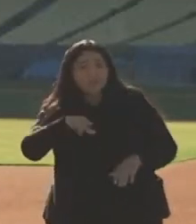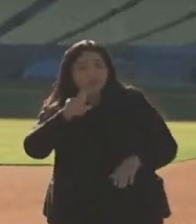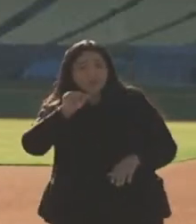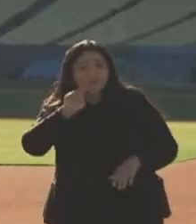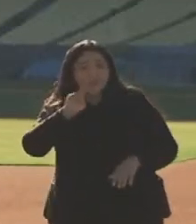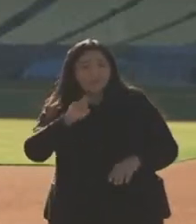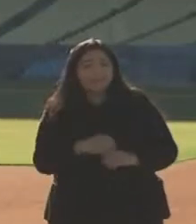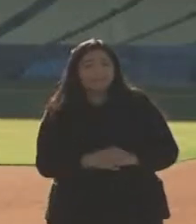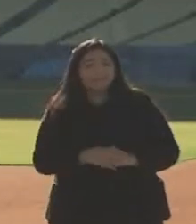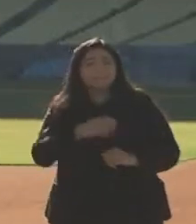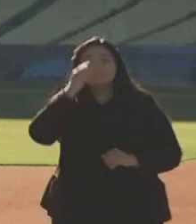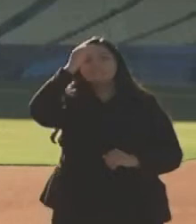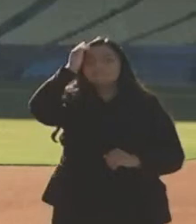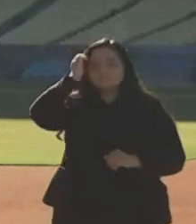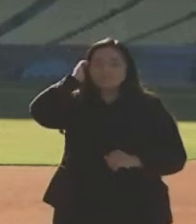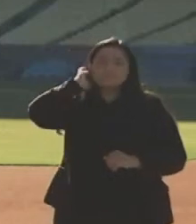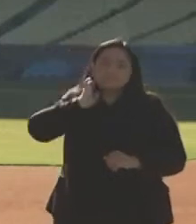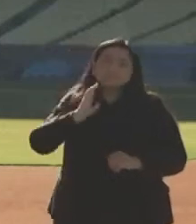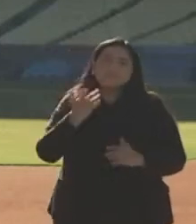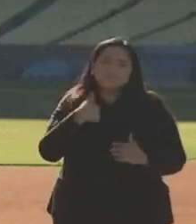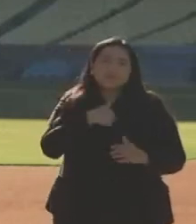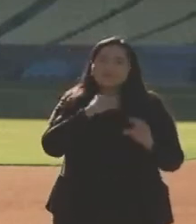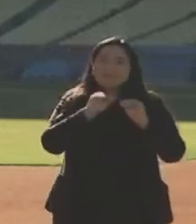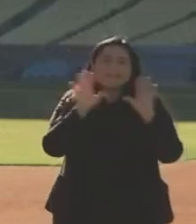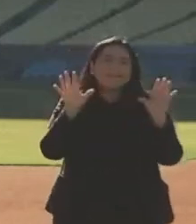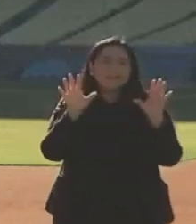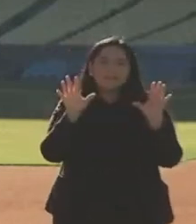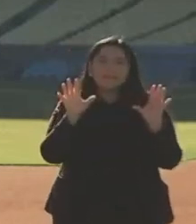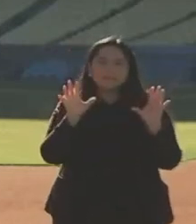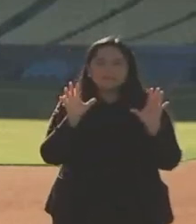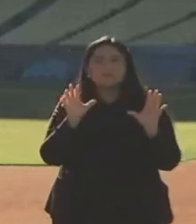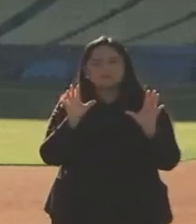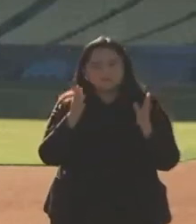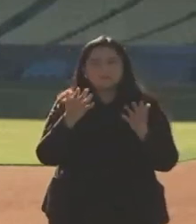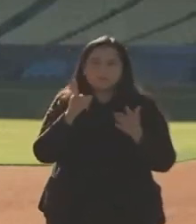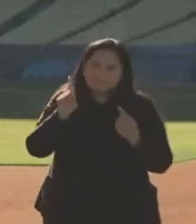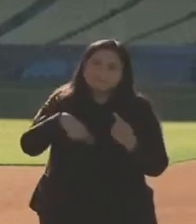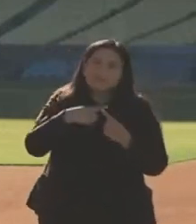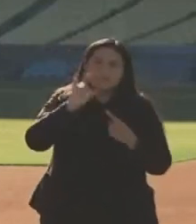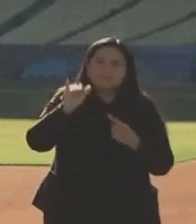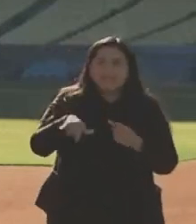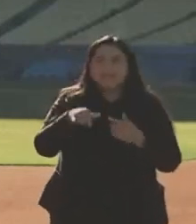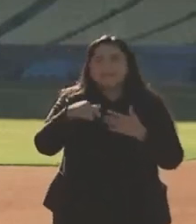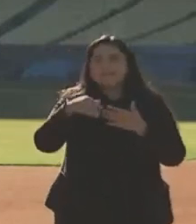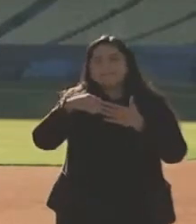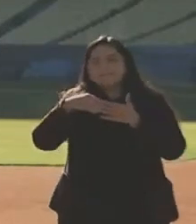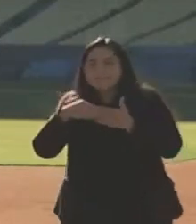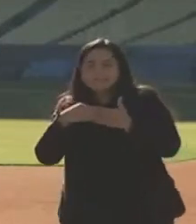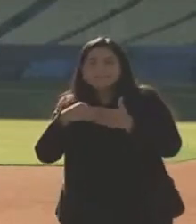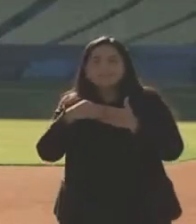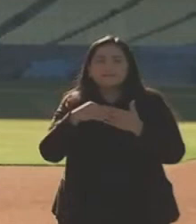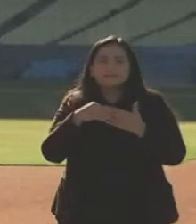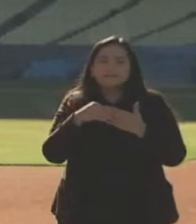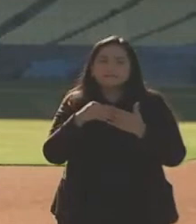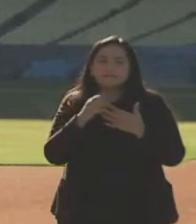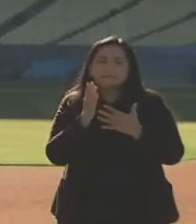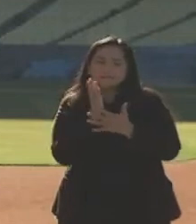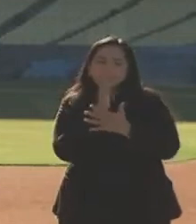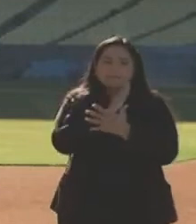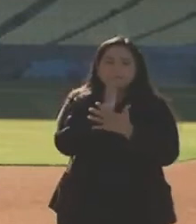made very clear, abundantly clear, the shift in flexibilities, the ability to toggle between phase